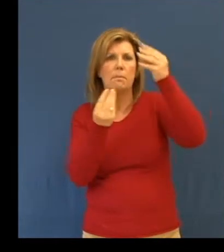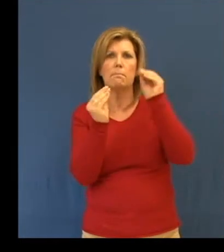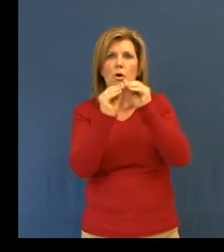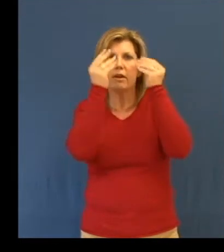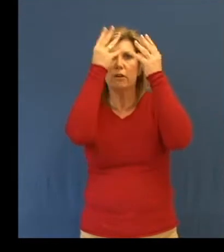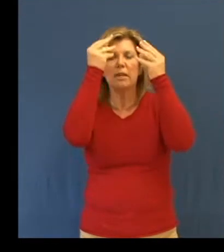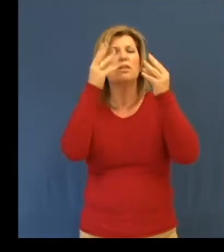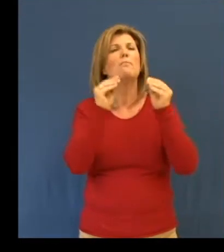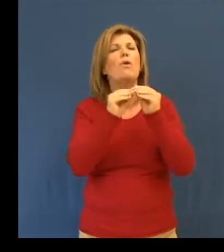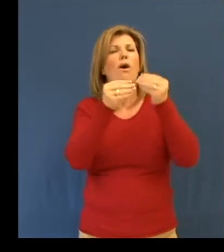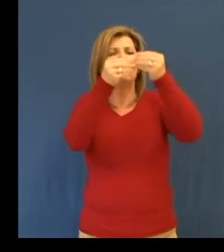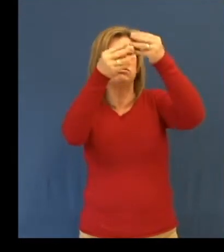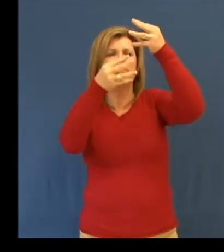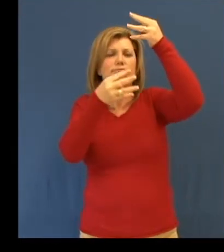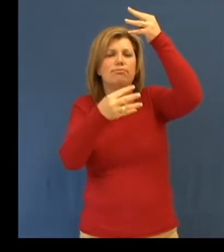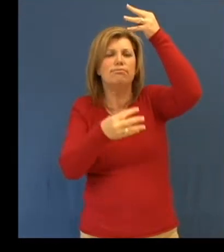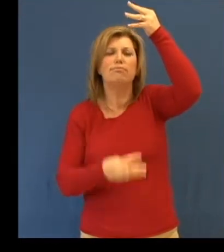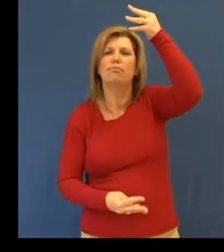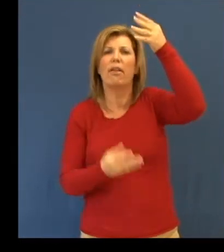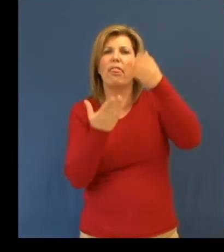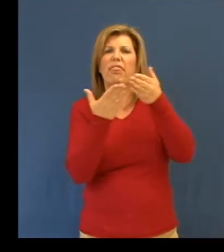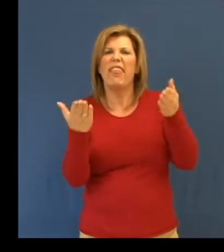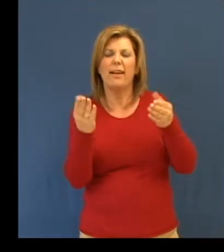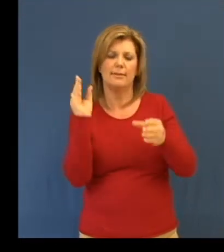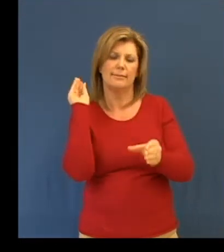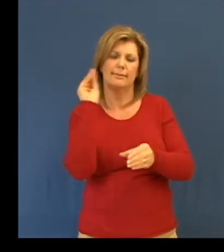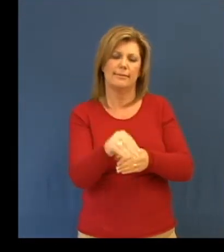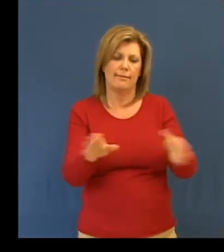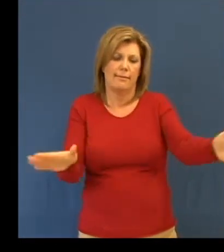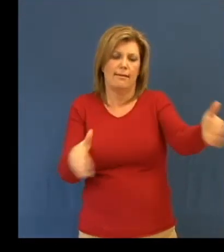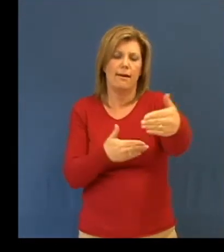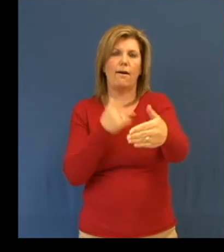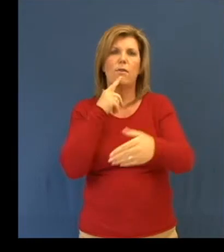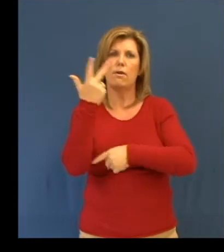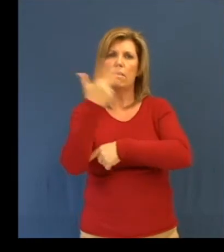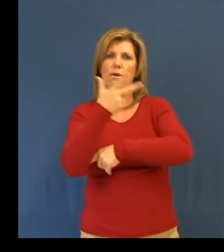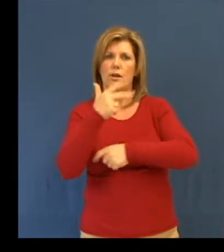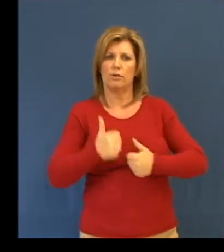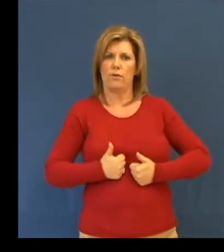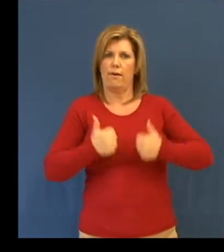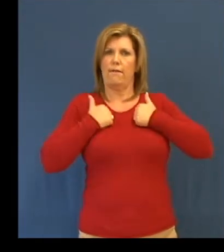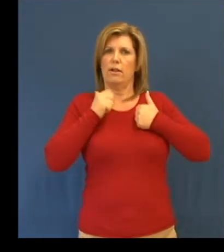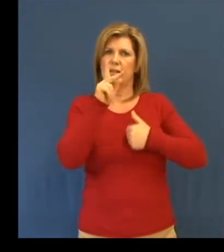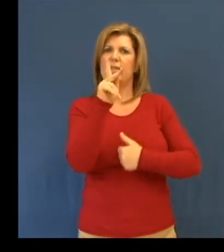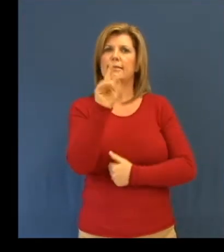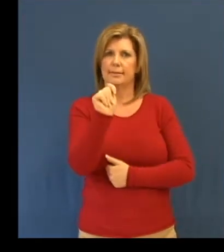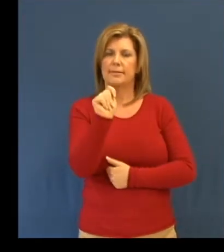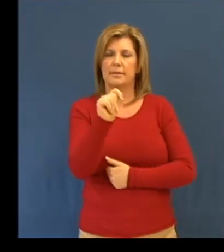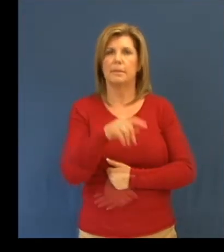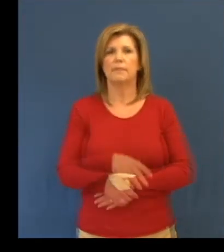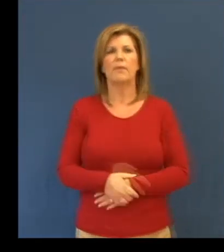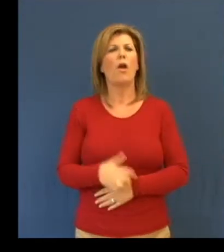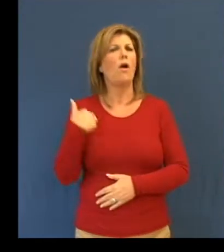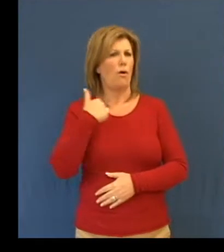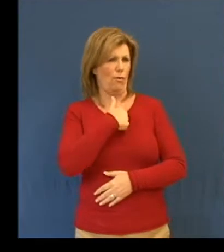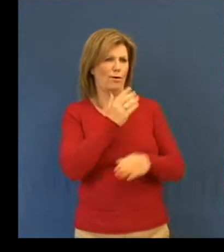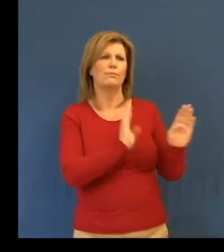and a detailed content list for your 72-hour emergency survival kit.